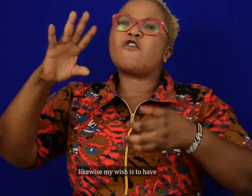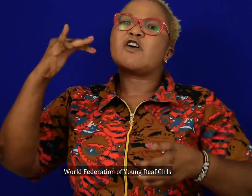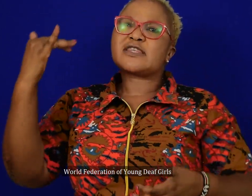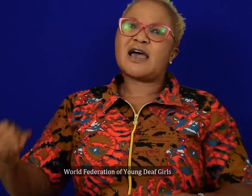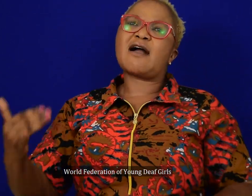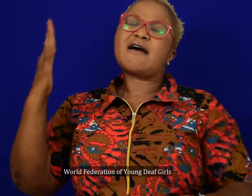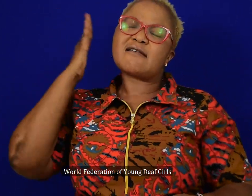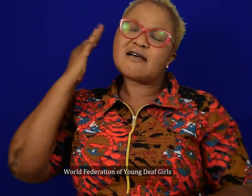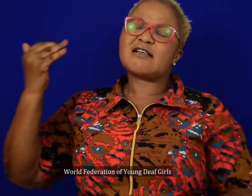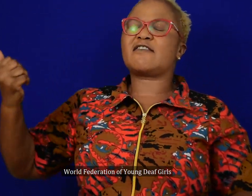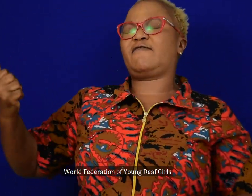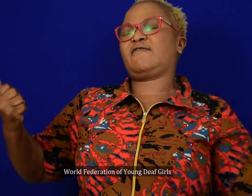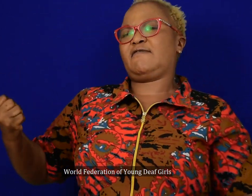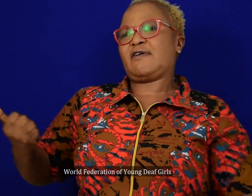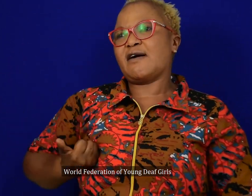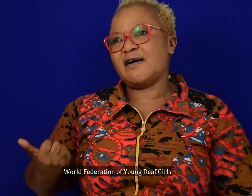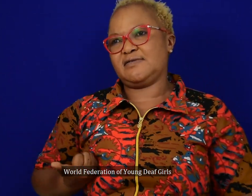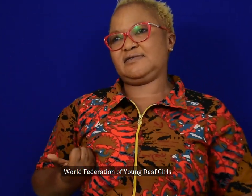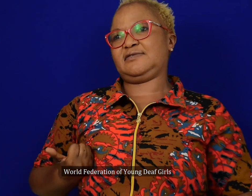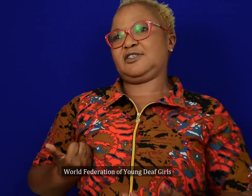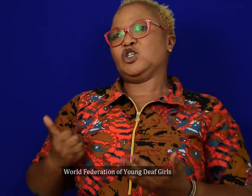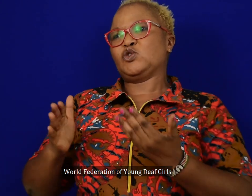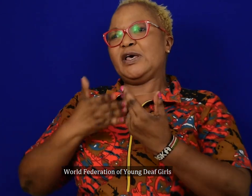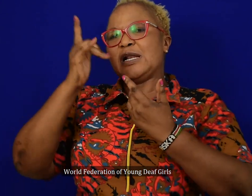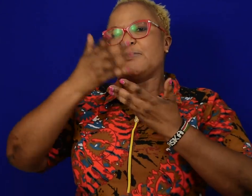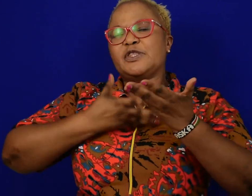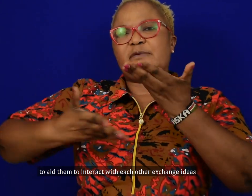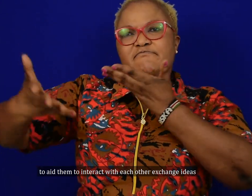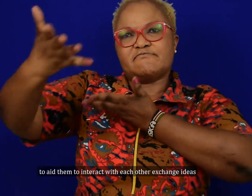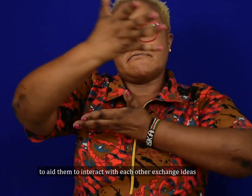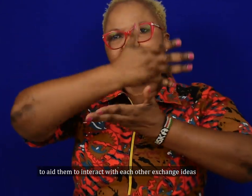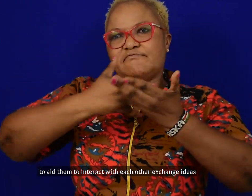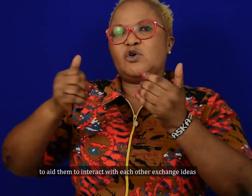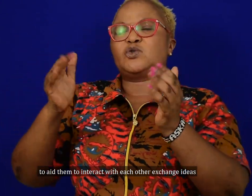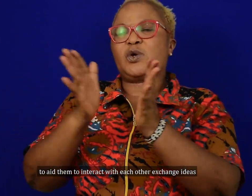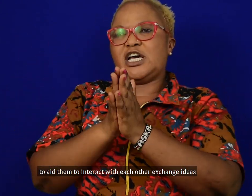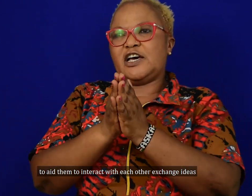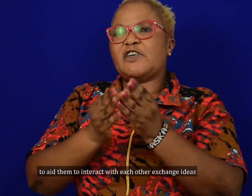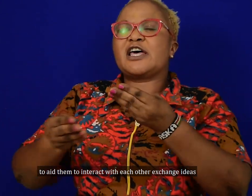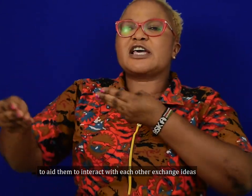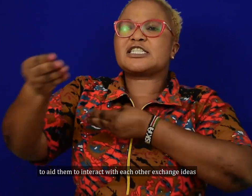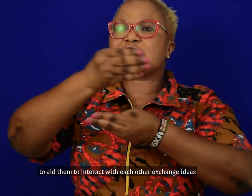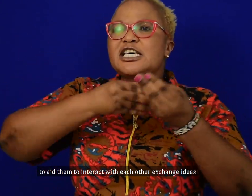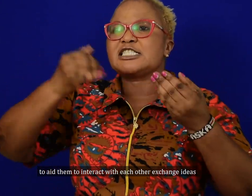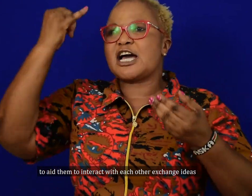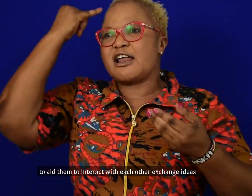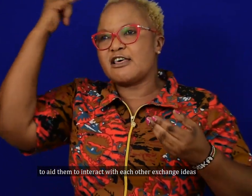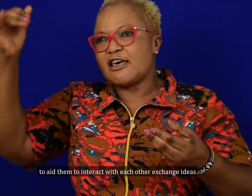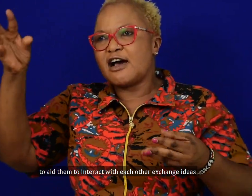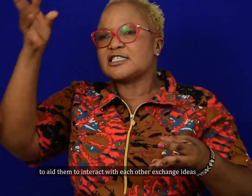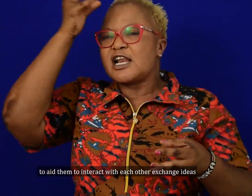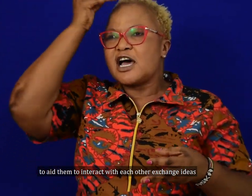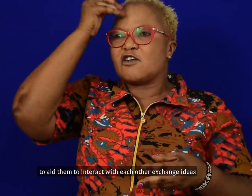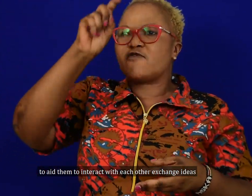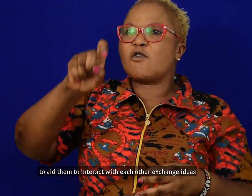the World Federation of Young Deaf Girls to aid them to interact with each other, exchange ideas,